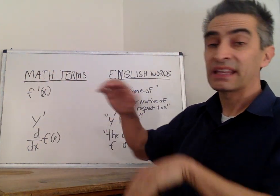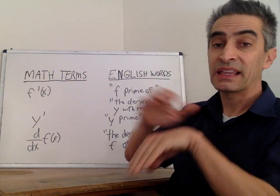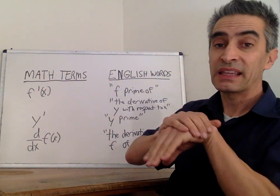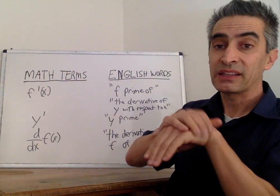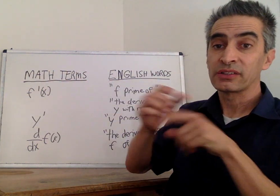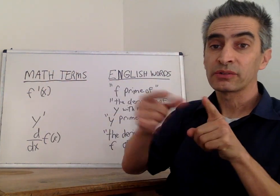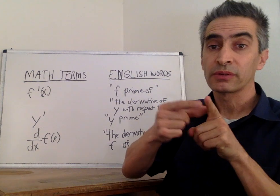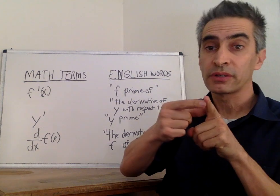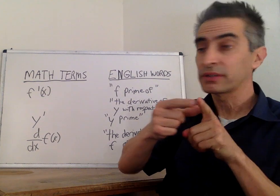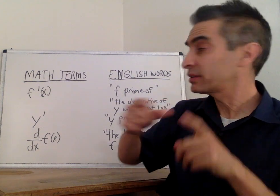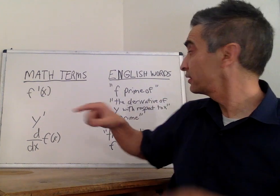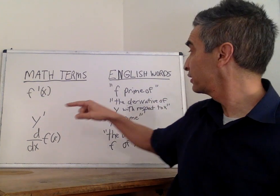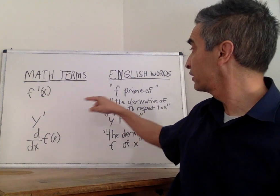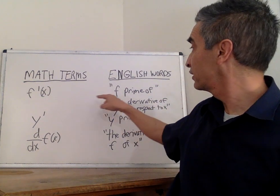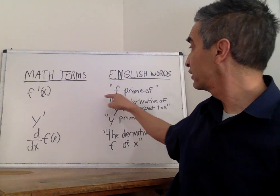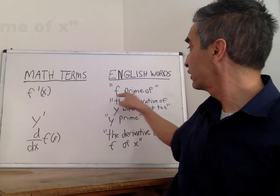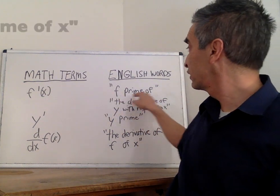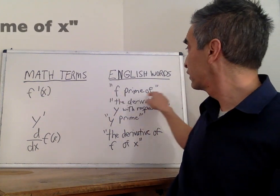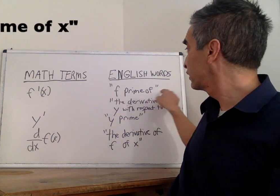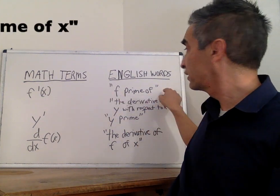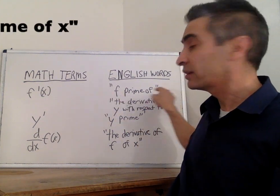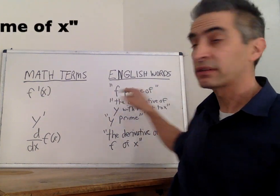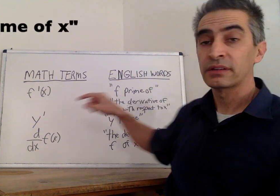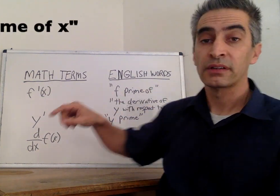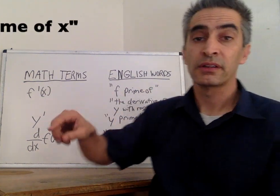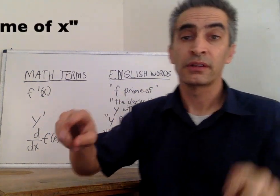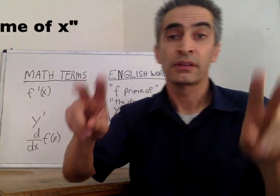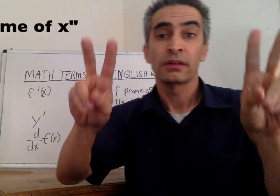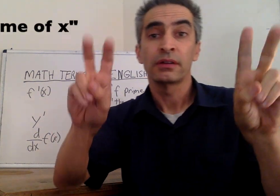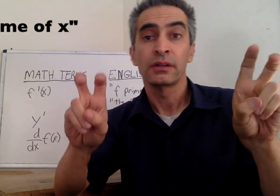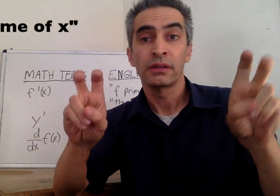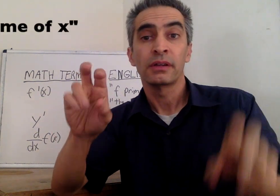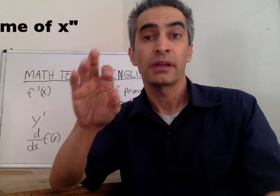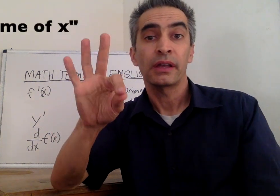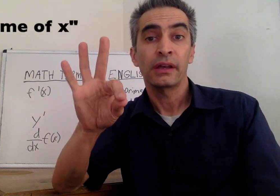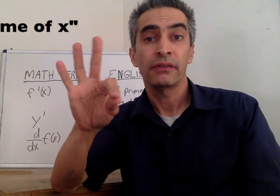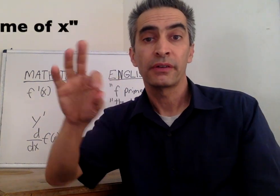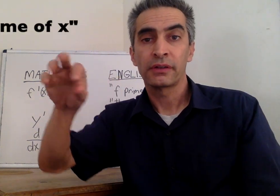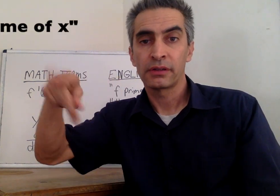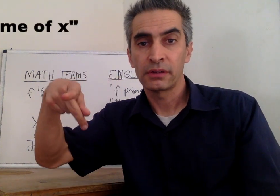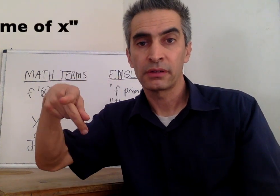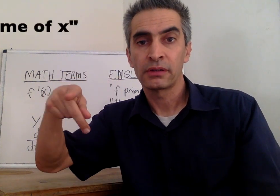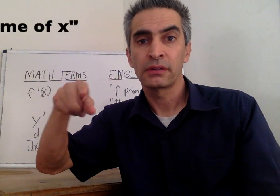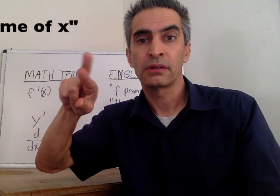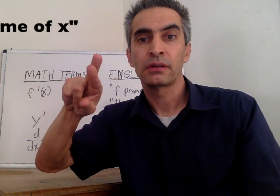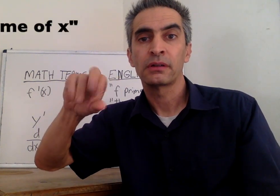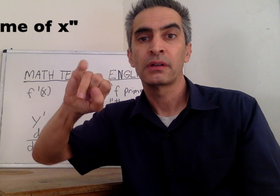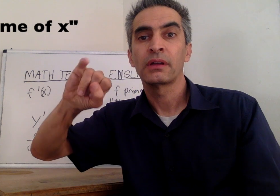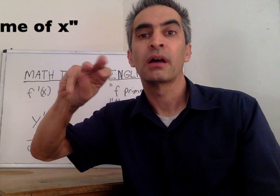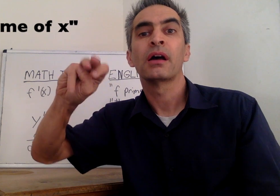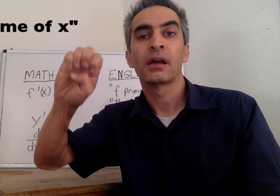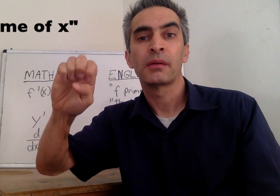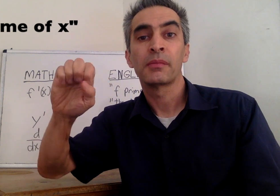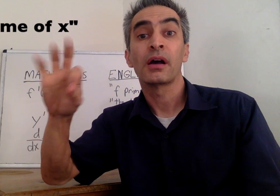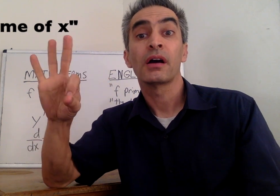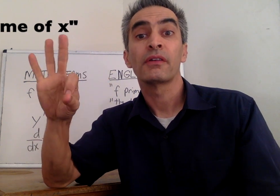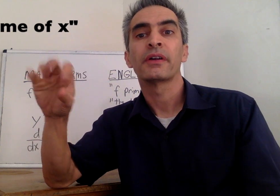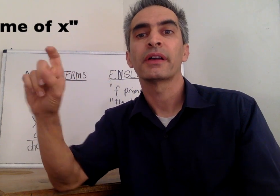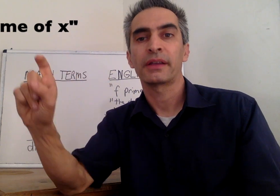And in English, it's written f prime of x.